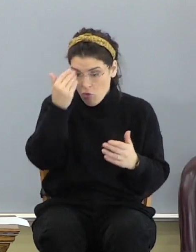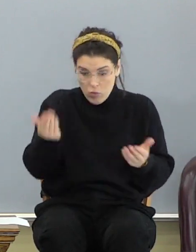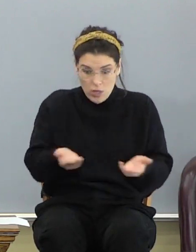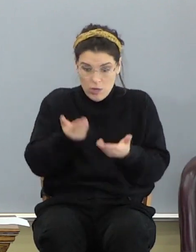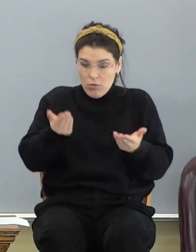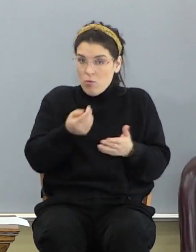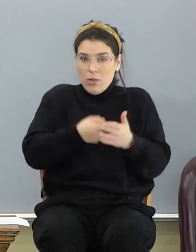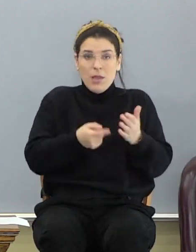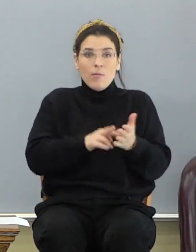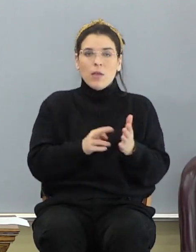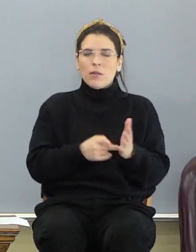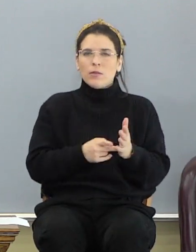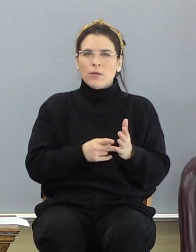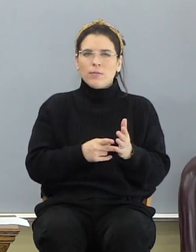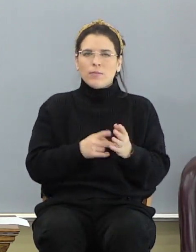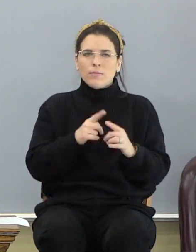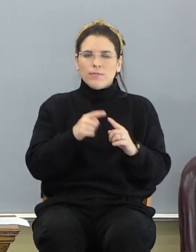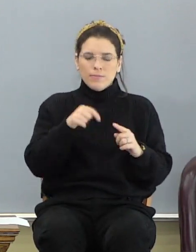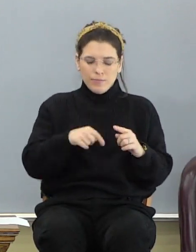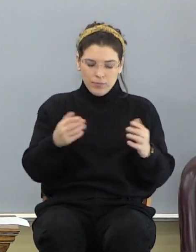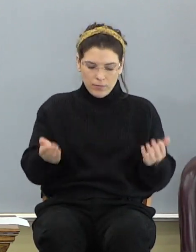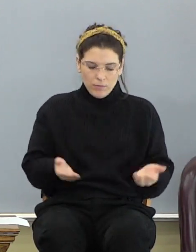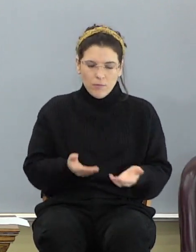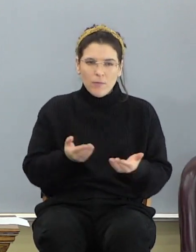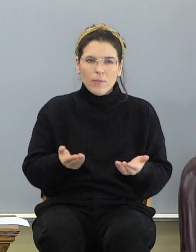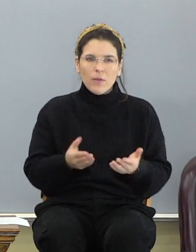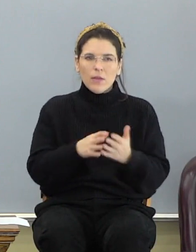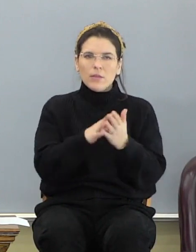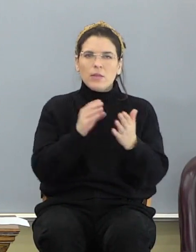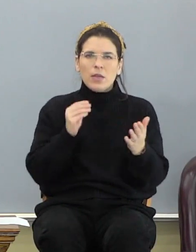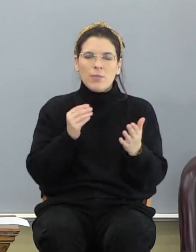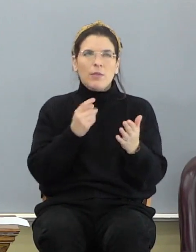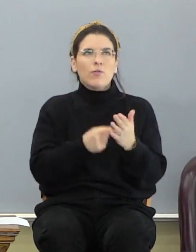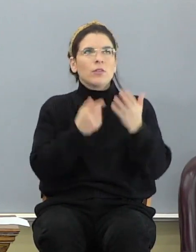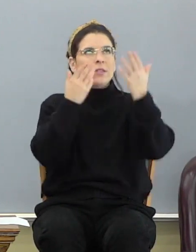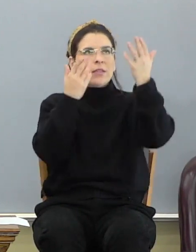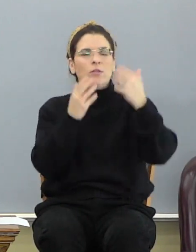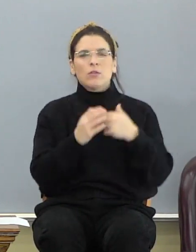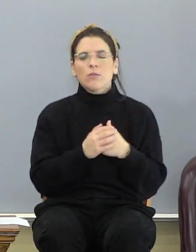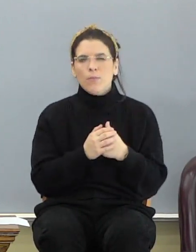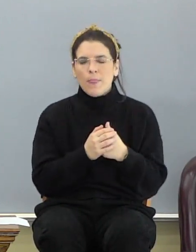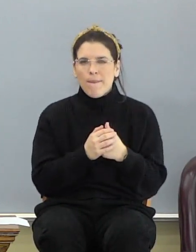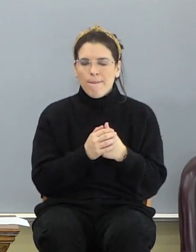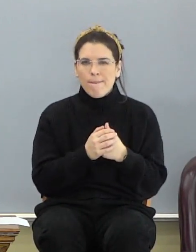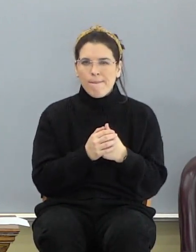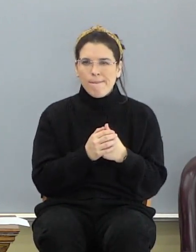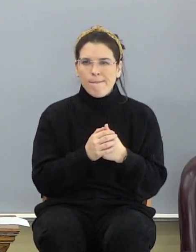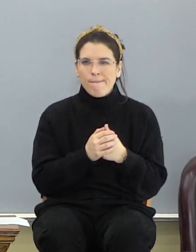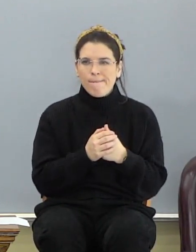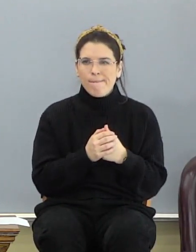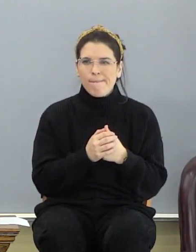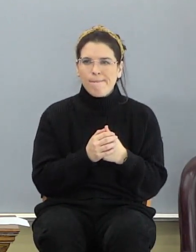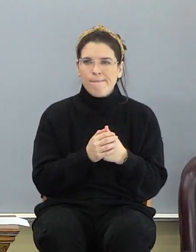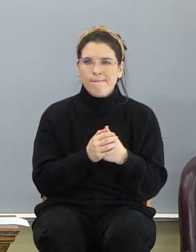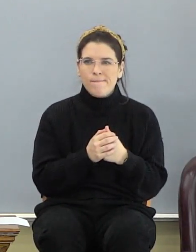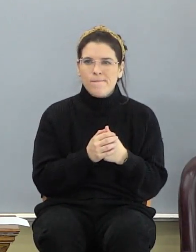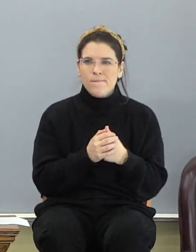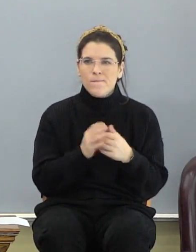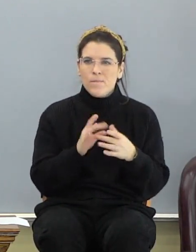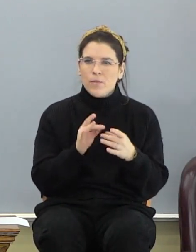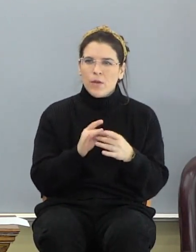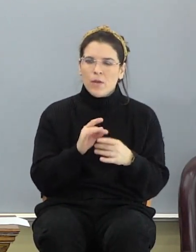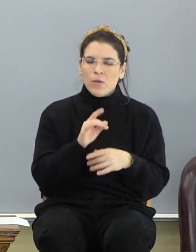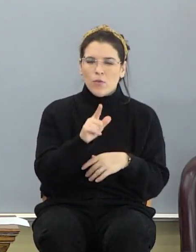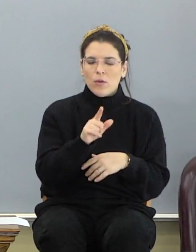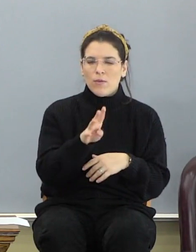here. But he says what's down here is a replica of what's up there. By the way, the